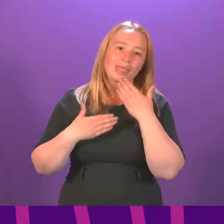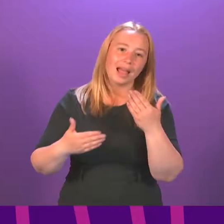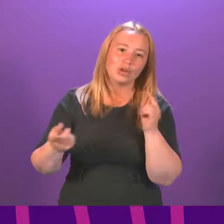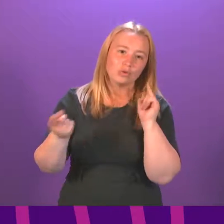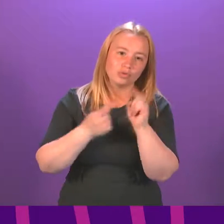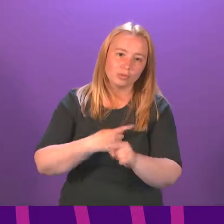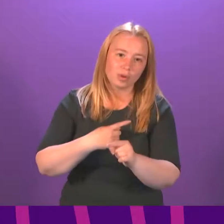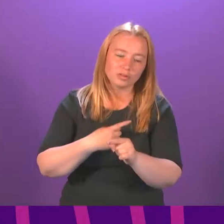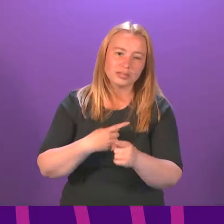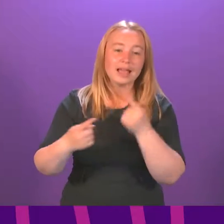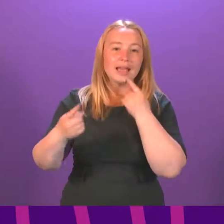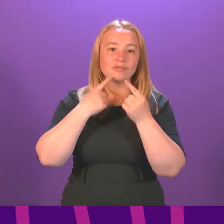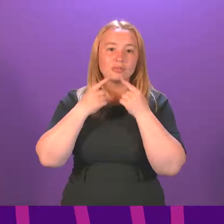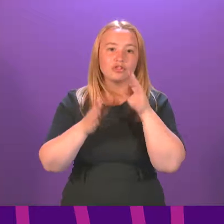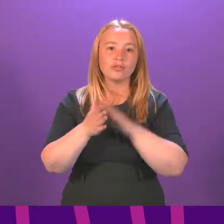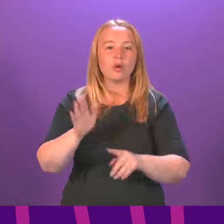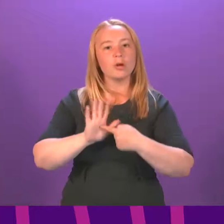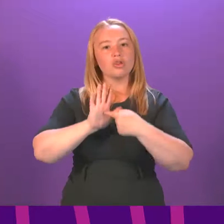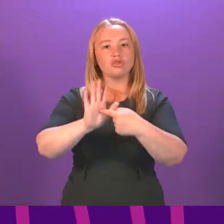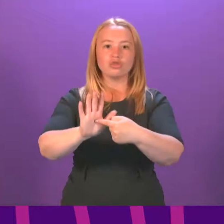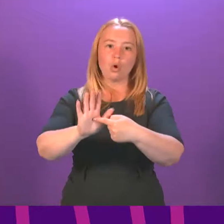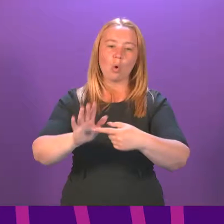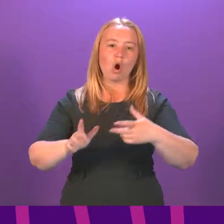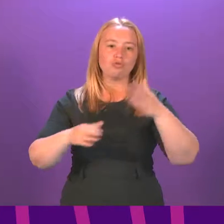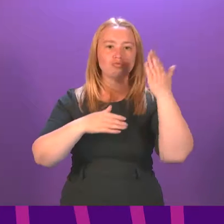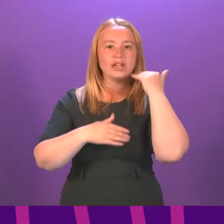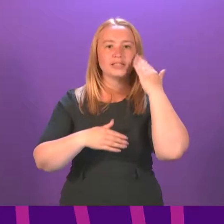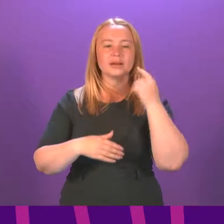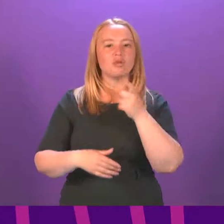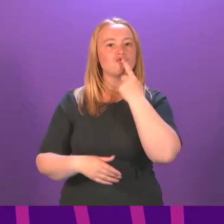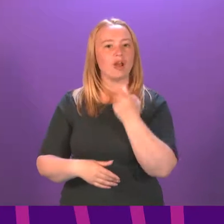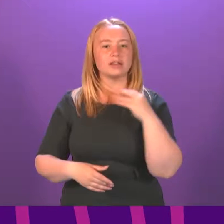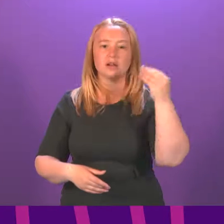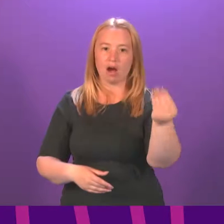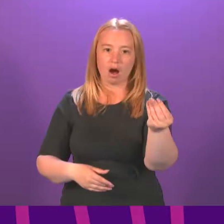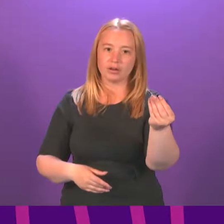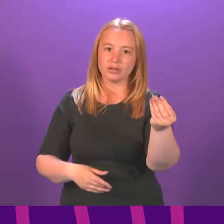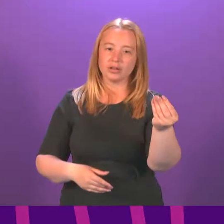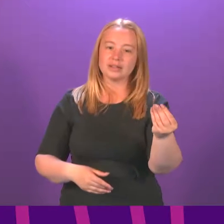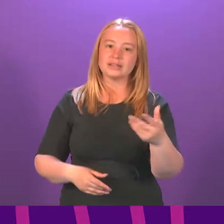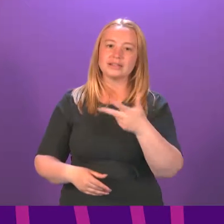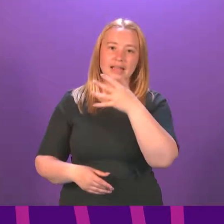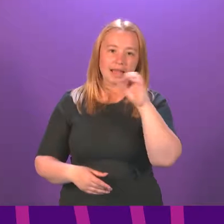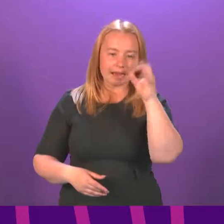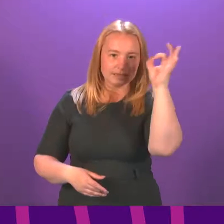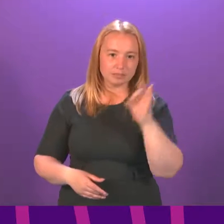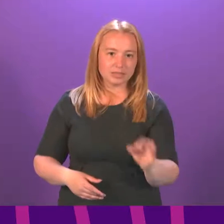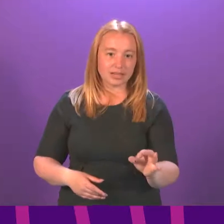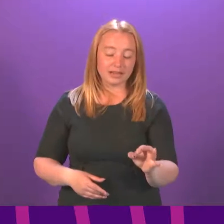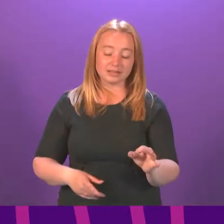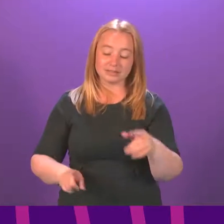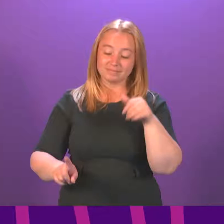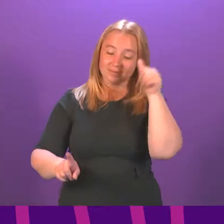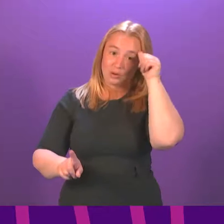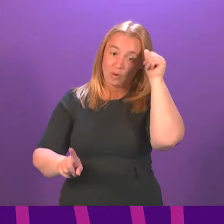response. Data from Show Racism on Red Card consultation shows 48% of teachers being aware of a pupil or pupils